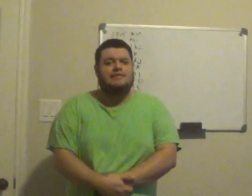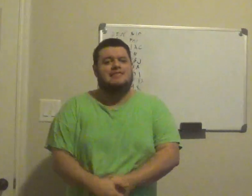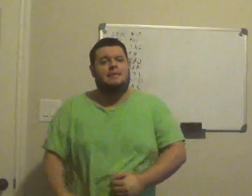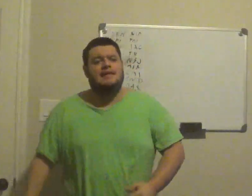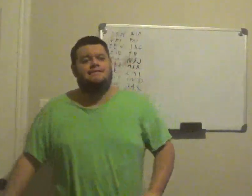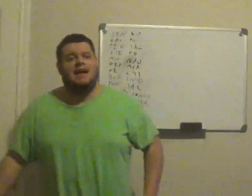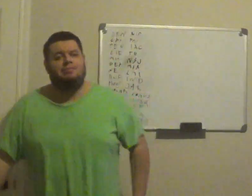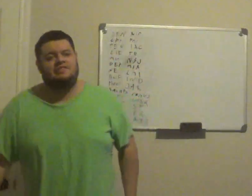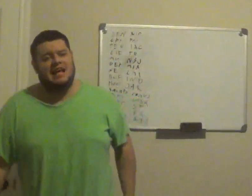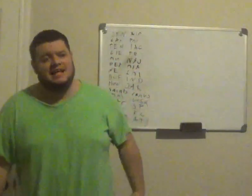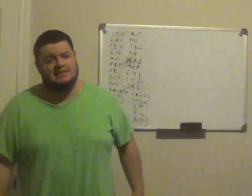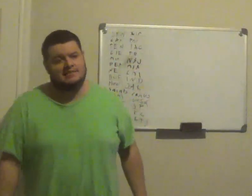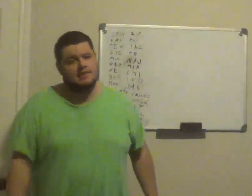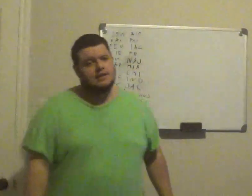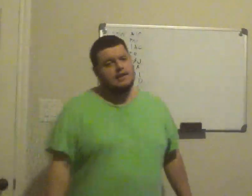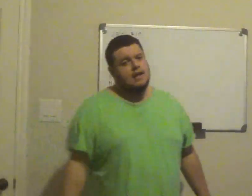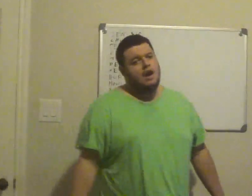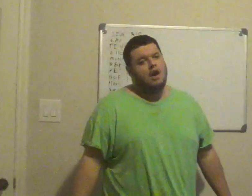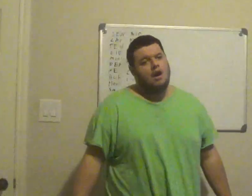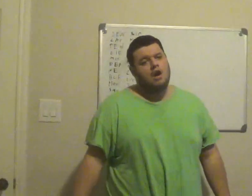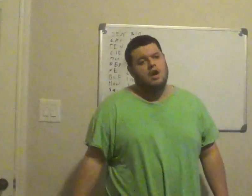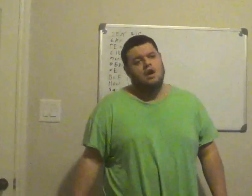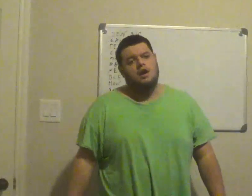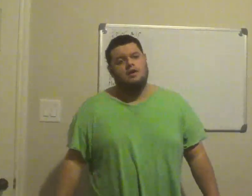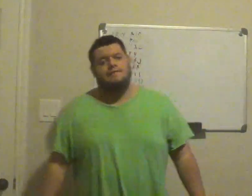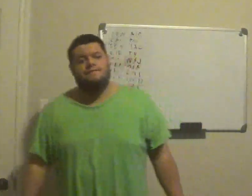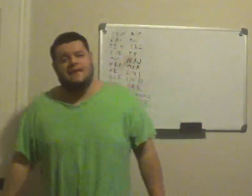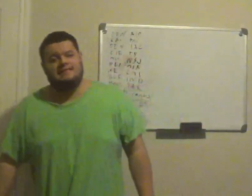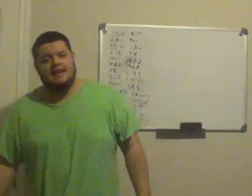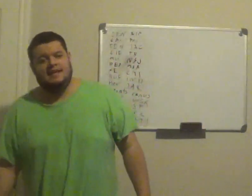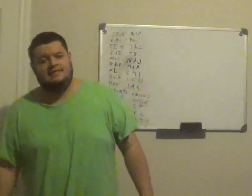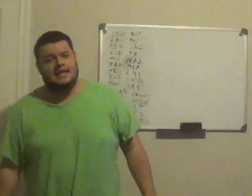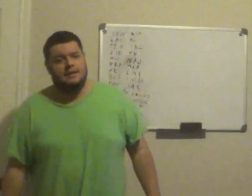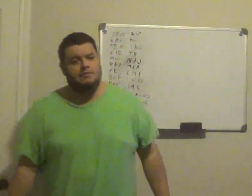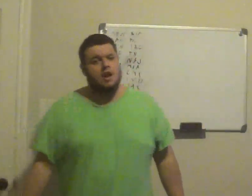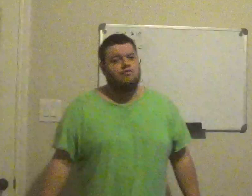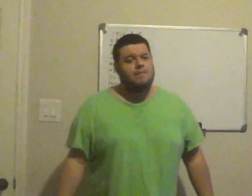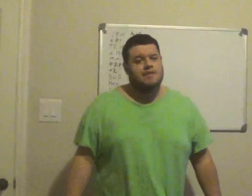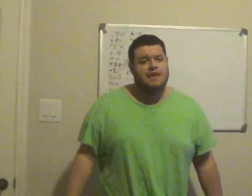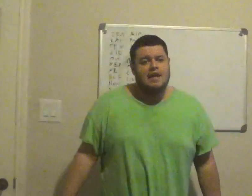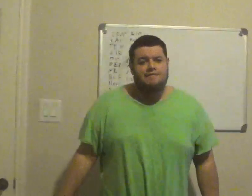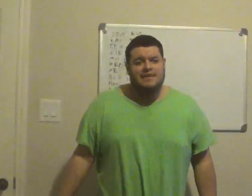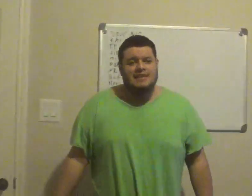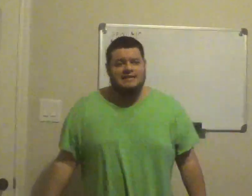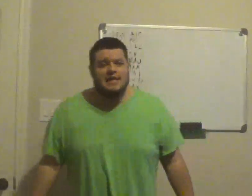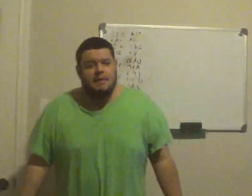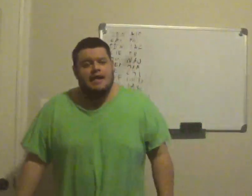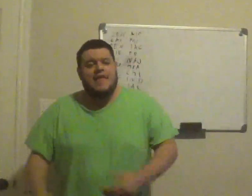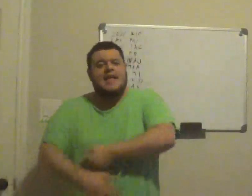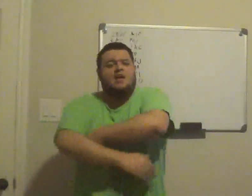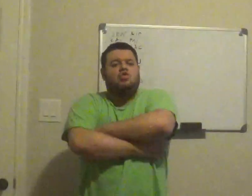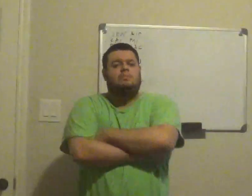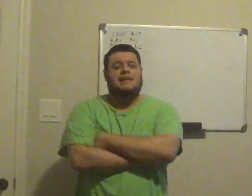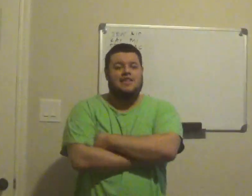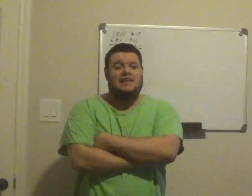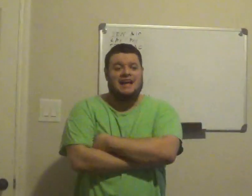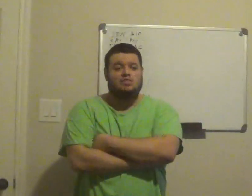about 75% are visiting team, you know, from the visiting team, the Eagles played their last